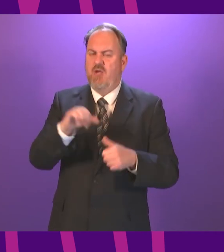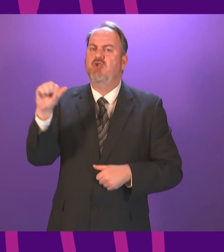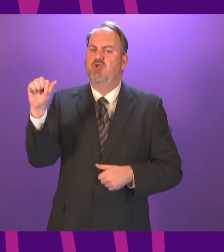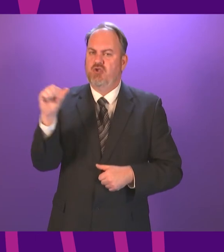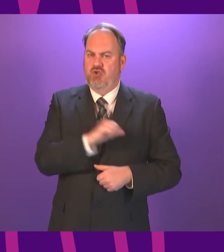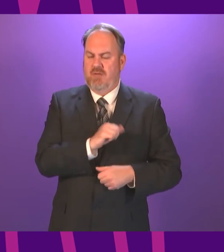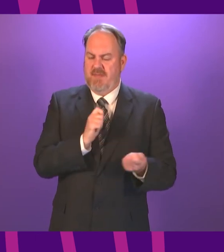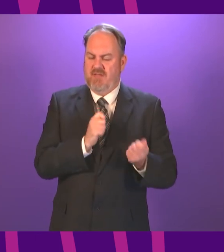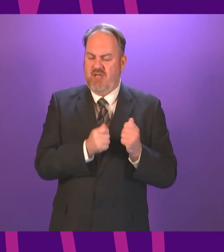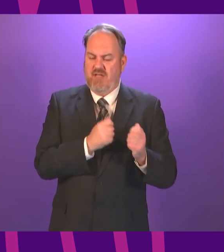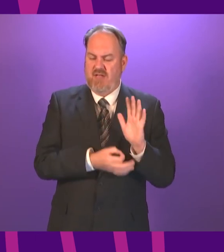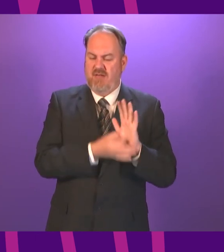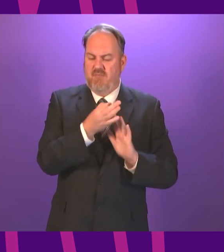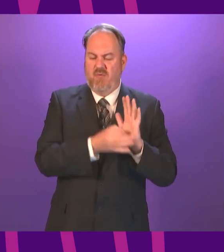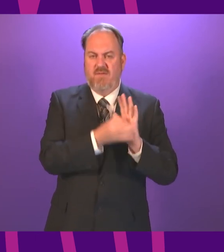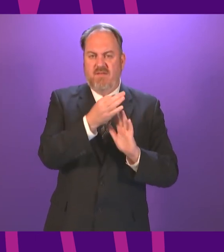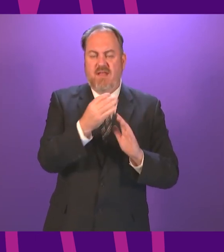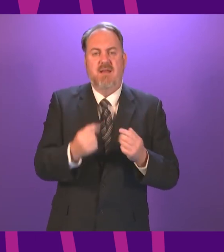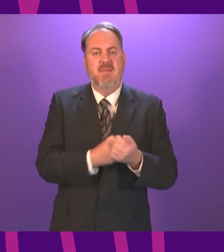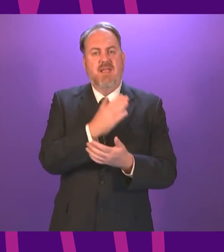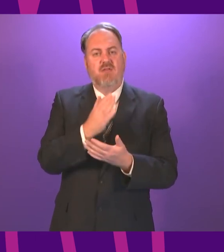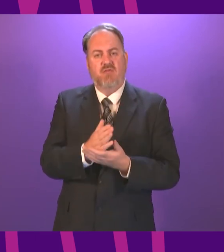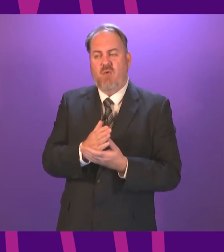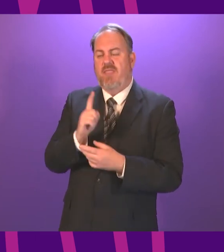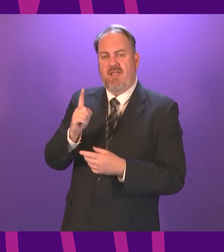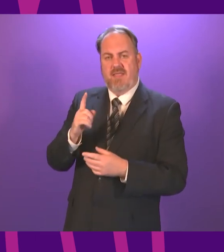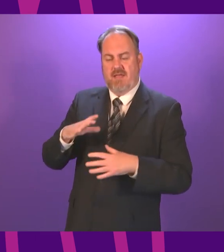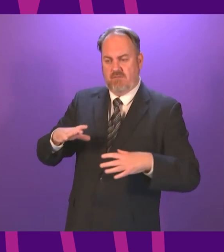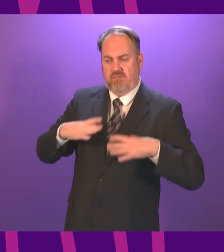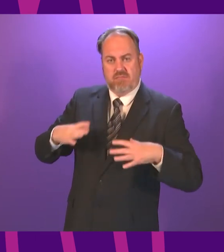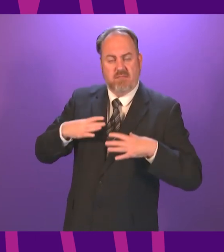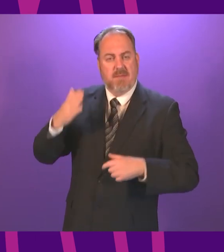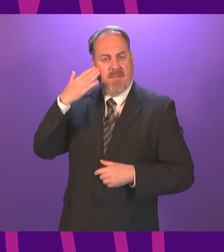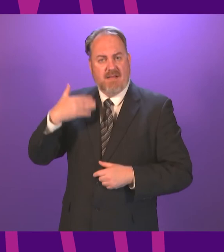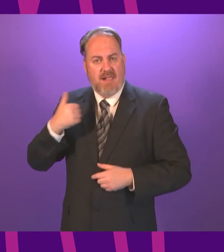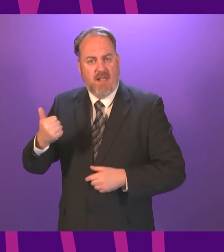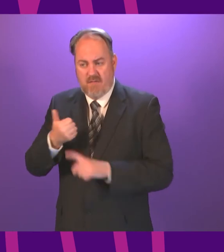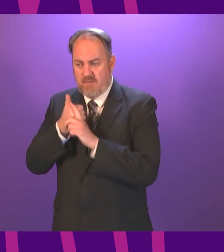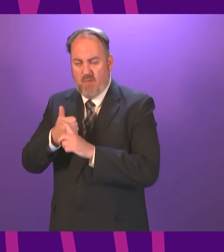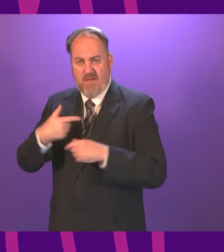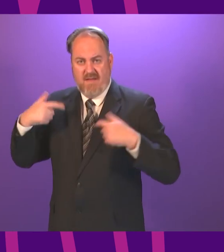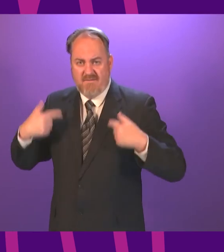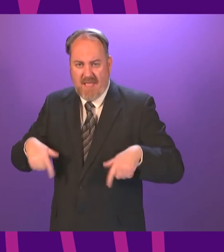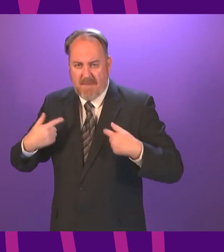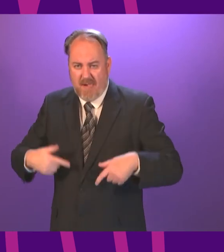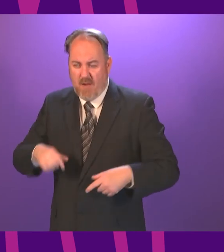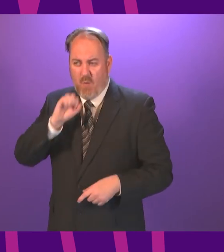weeks of exams, pupils need fast and accessible mental health support. Can the Cabinet Secretary guarantee that?